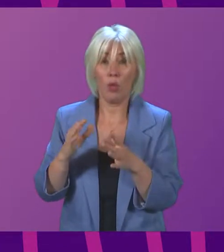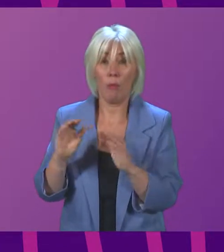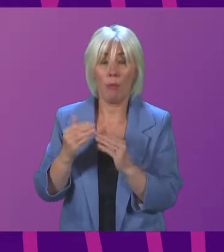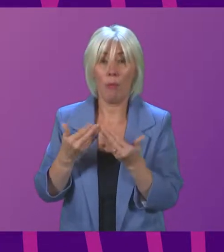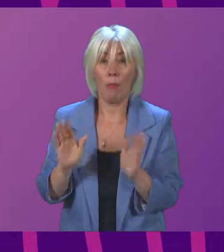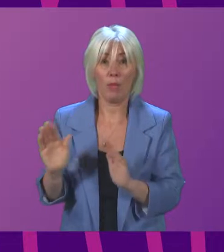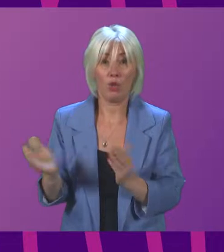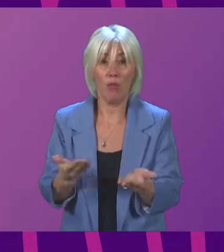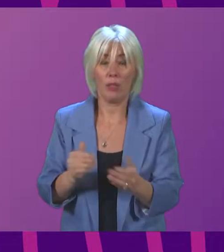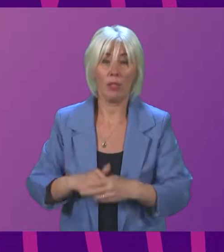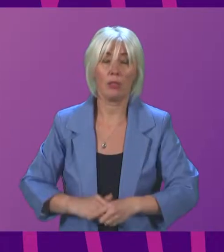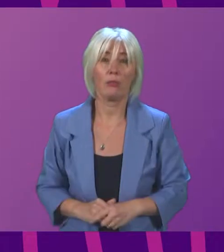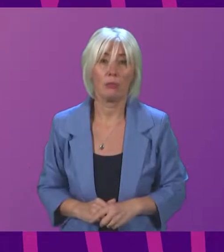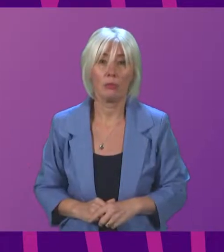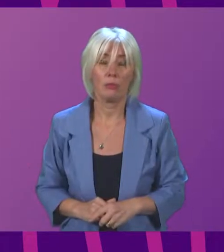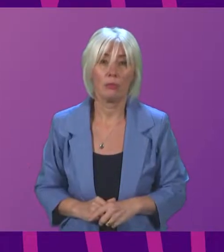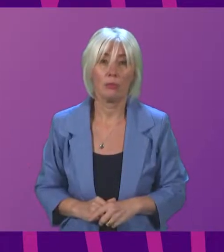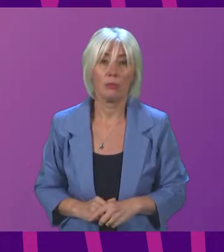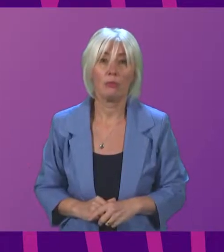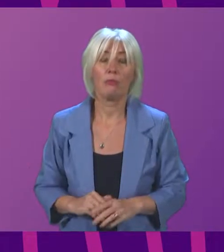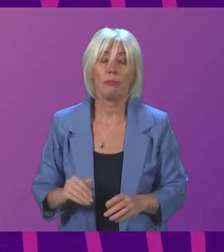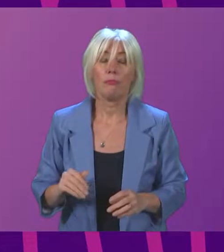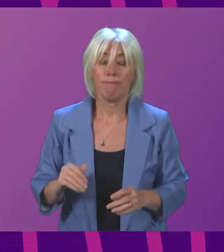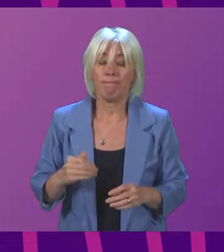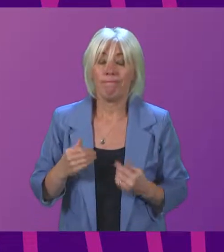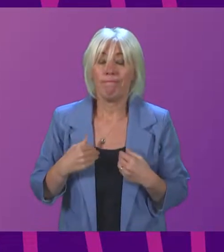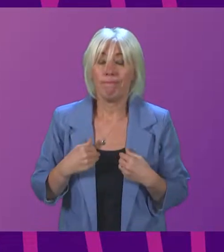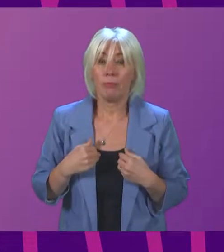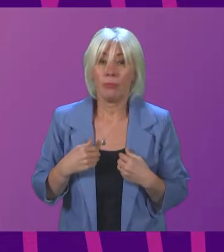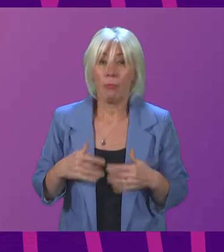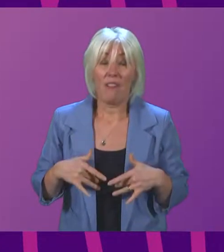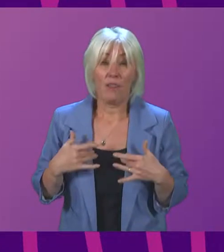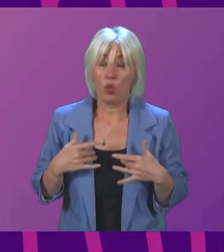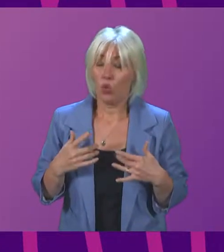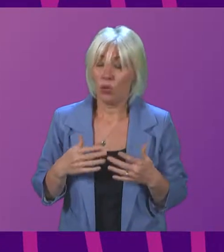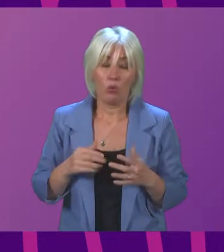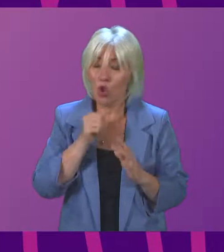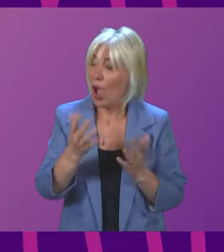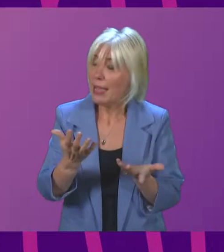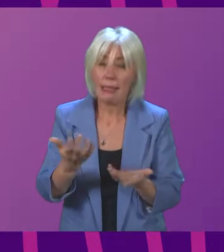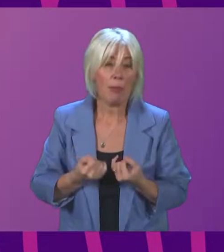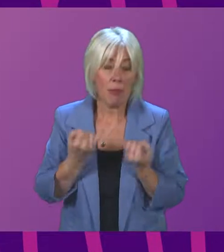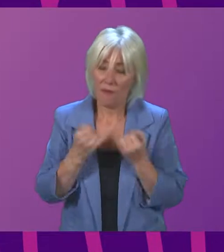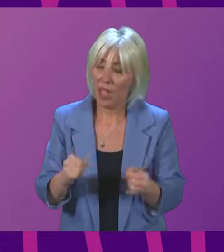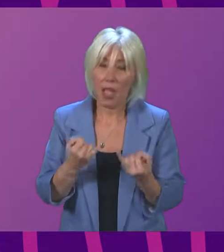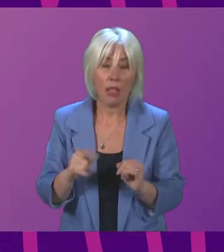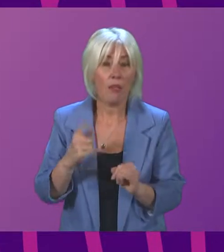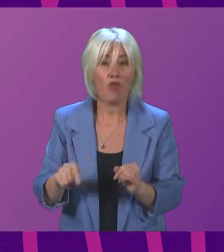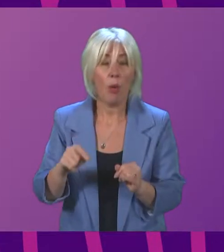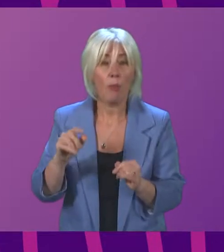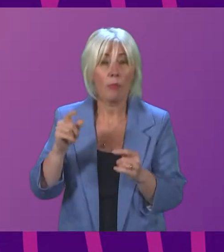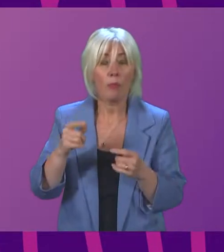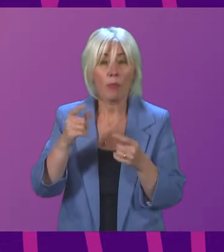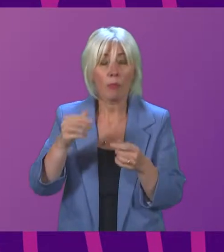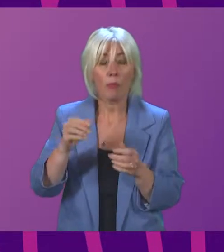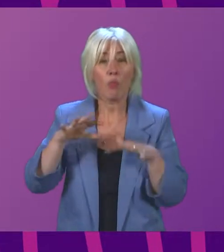Cabinet Secretary, how much are you, sir? Last week, I made clear my views of the unacceptable failures highlighted by the British Academy of Audiology